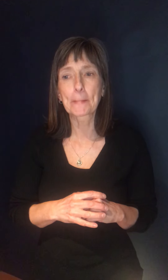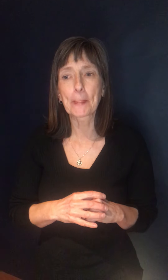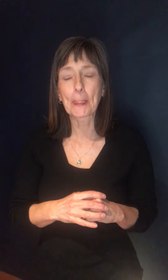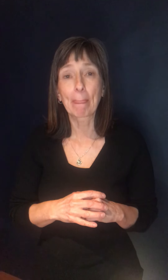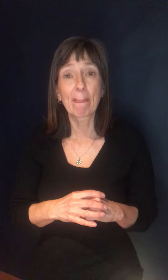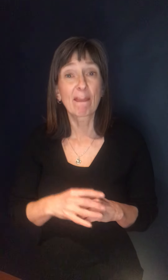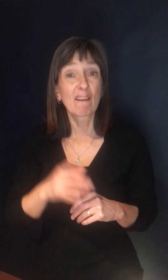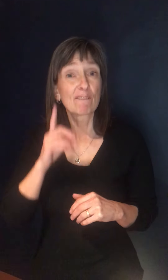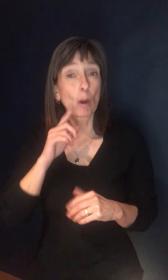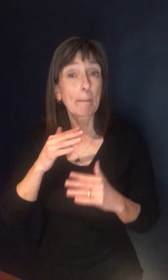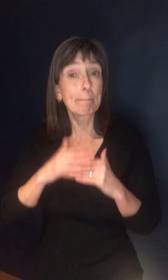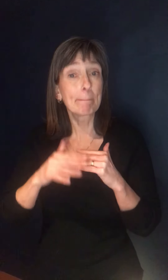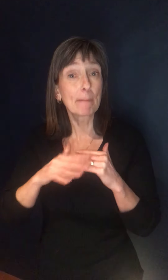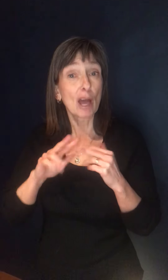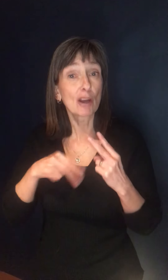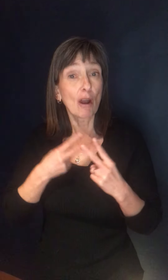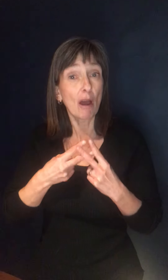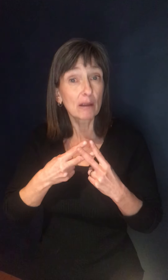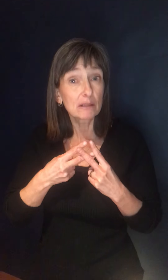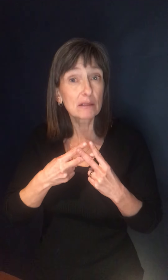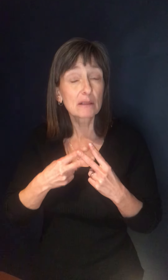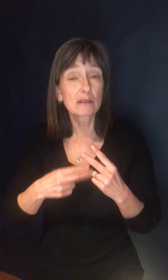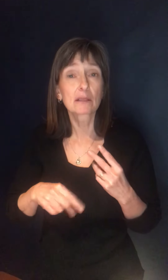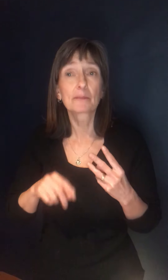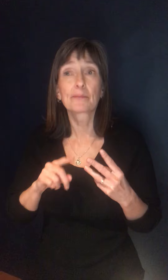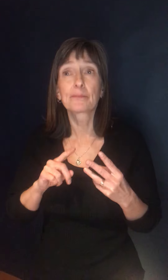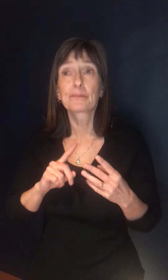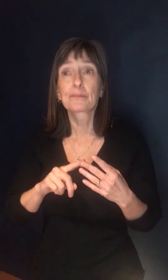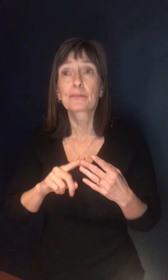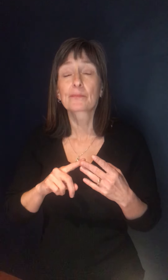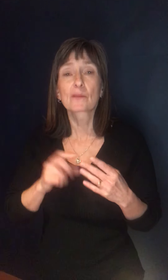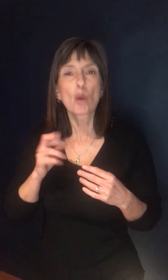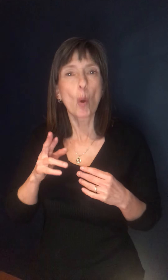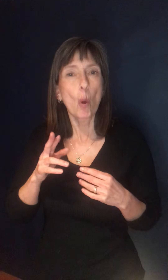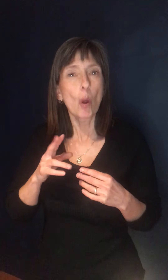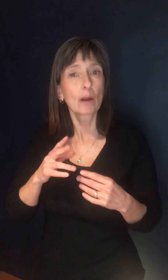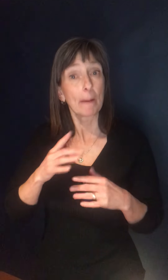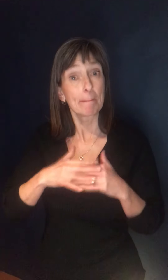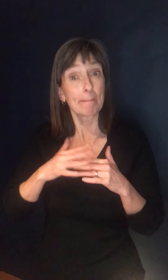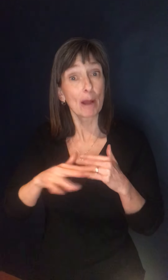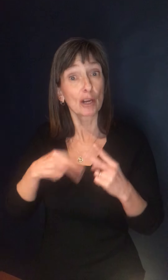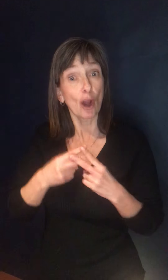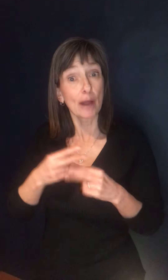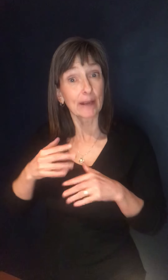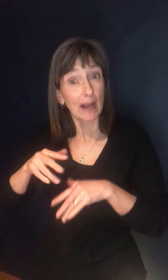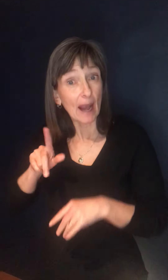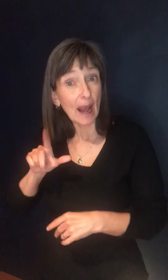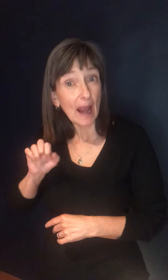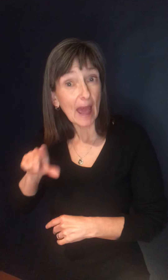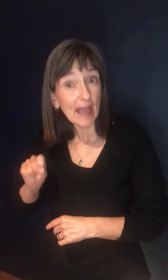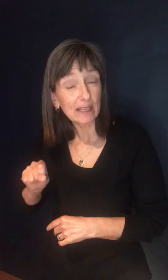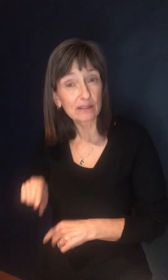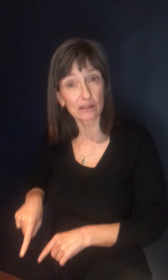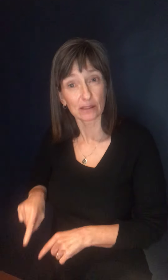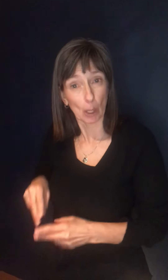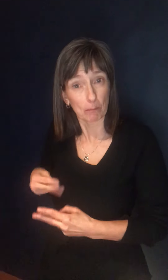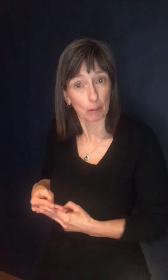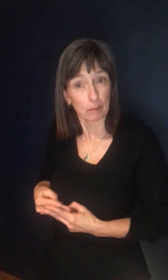clots, um, and what they call pulmonary embolism. So these are blood clots in your legs or in other parts of the body. Um, that, uh,